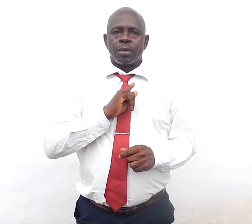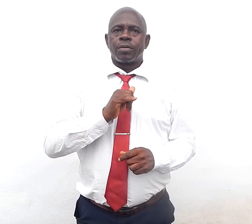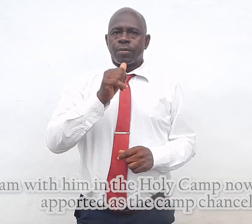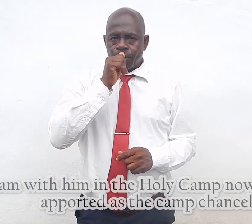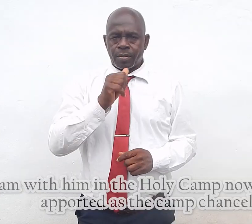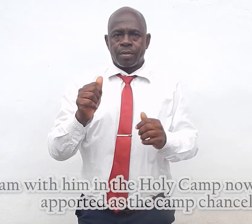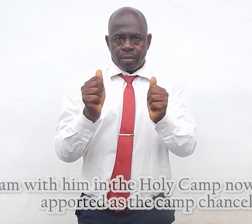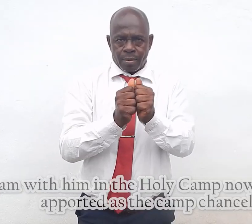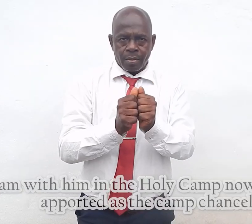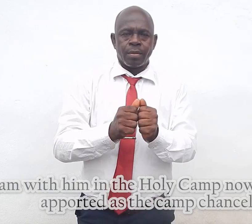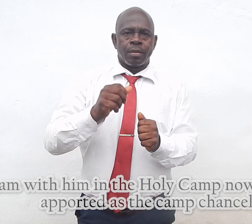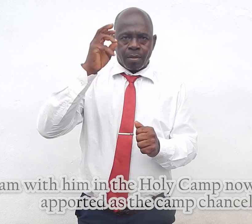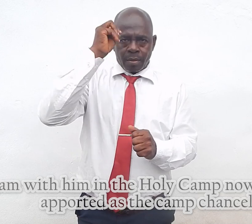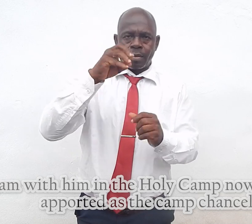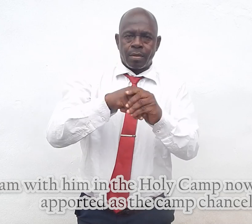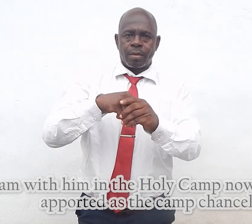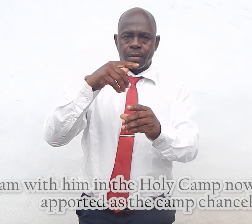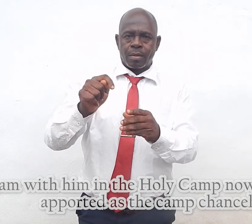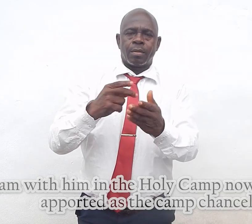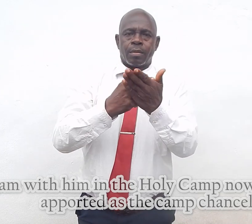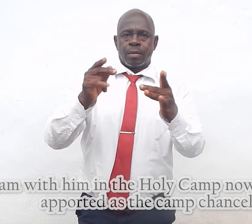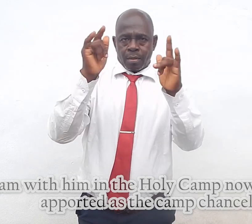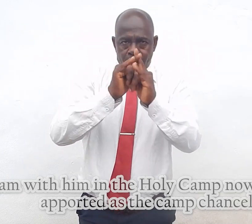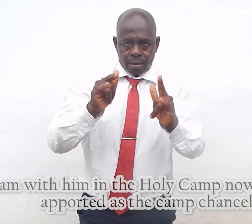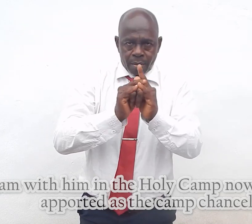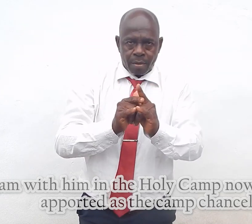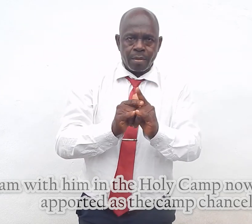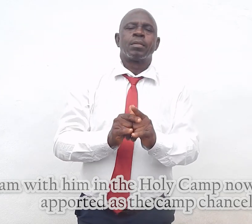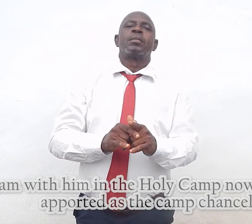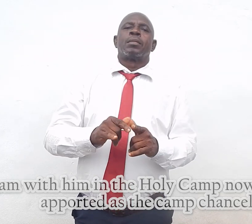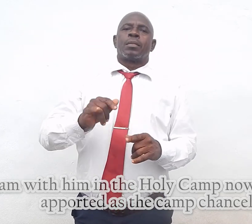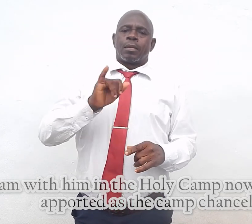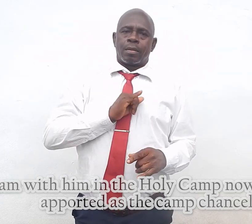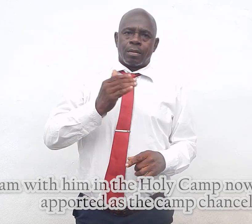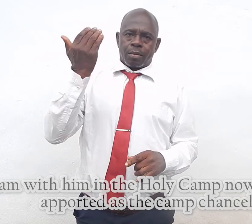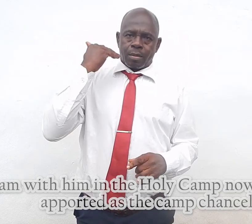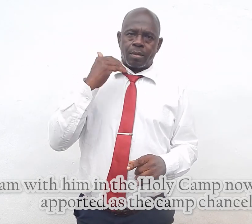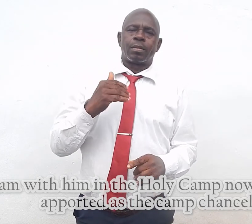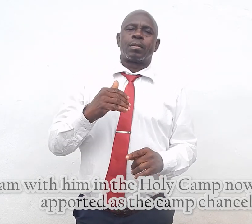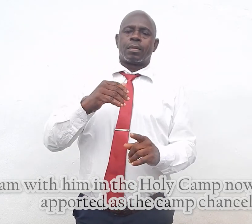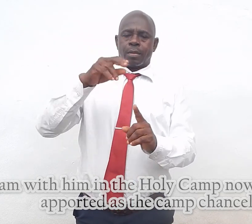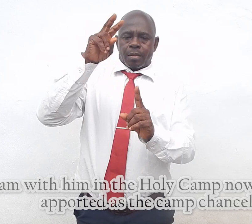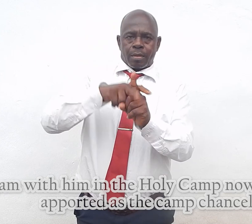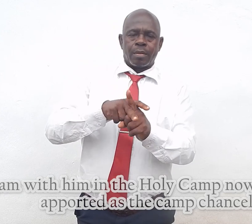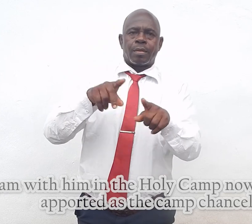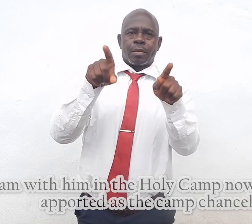i am waiting in the holy camp now and i am appointed